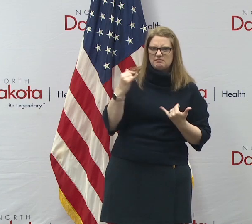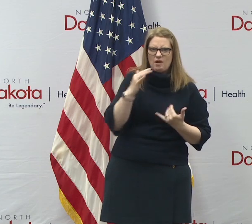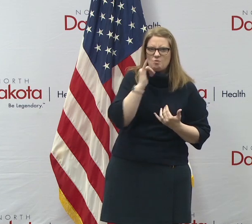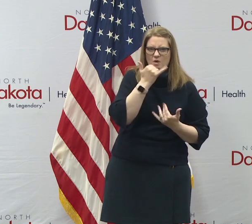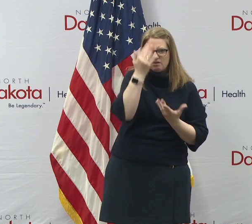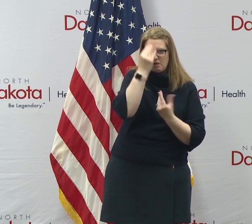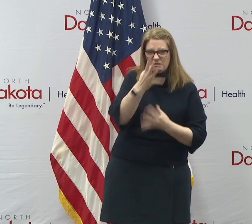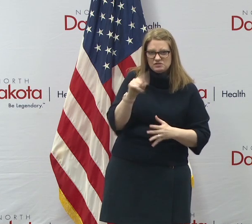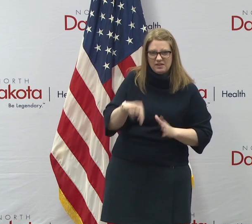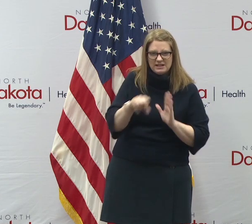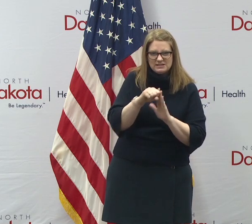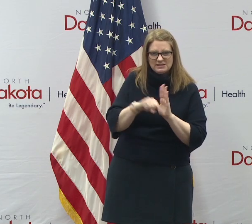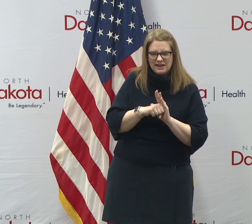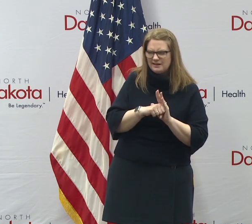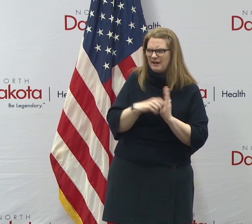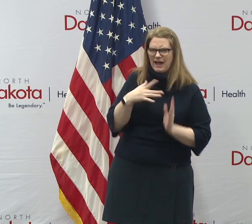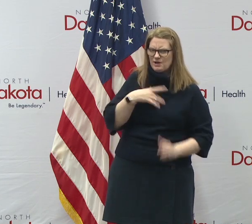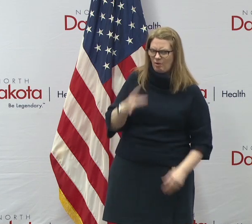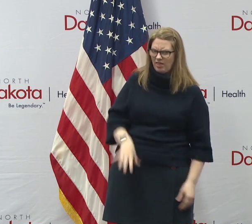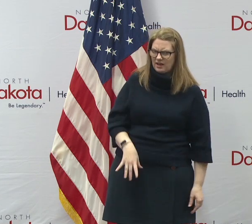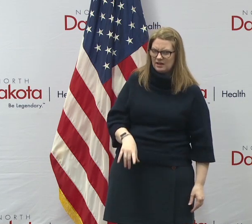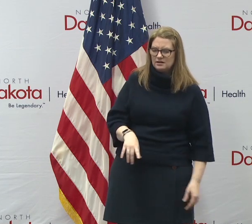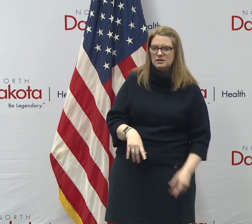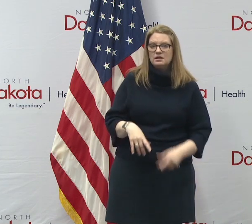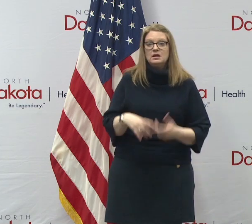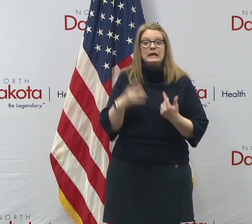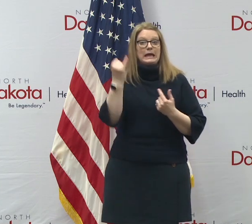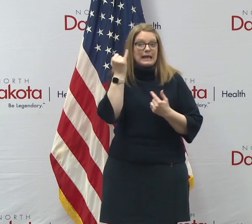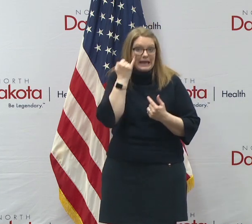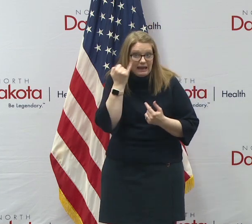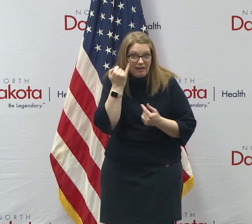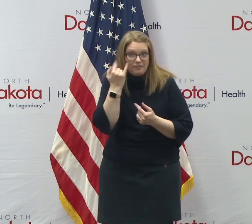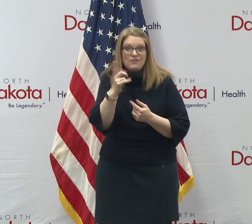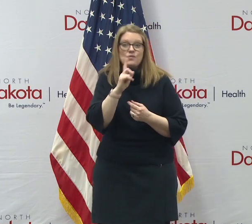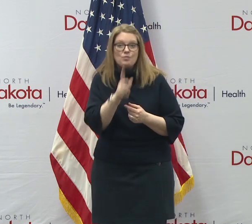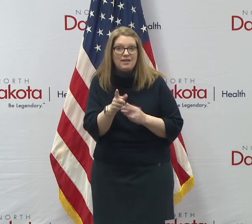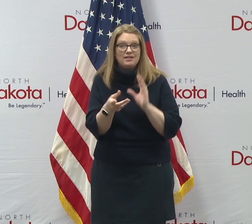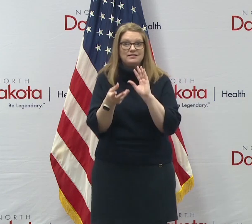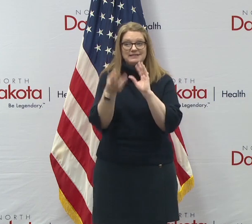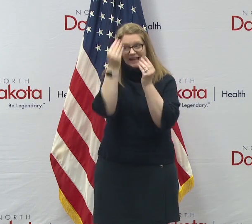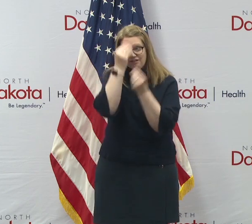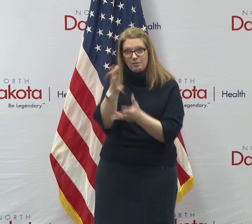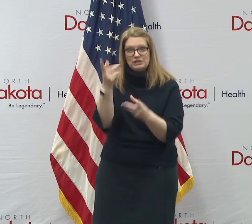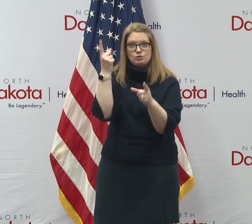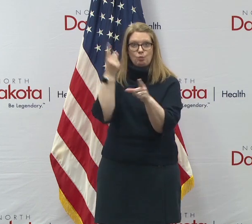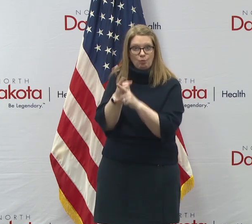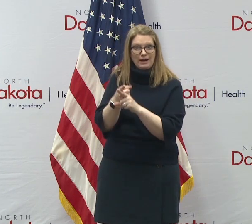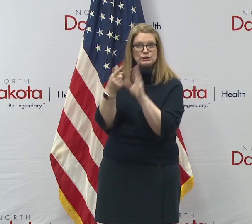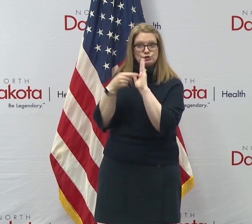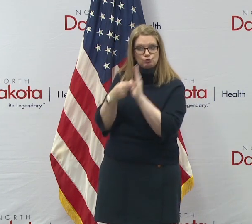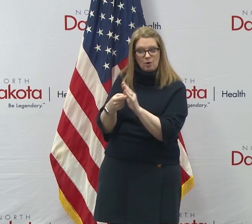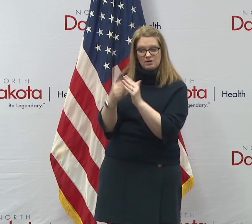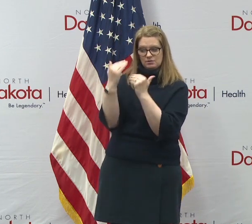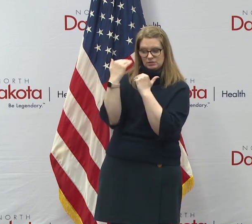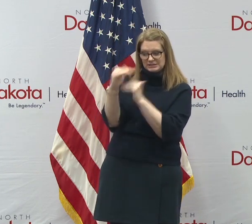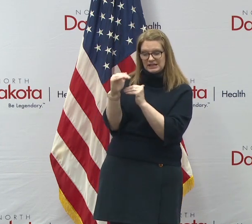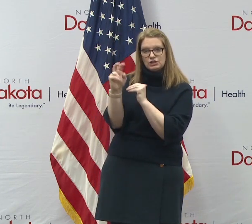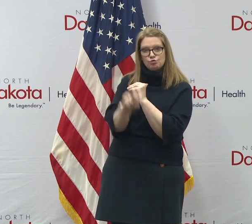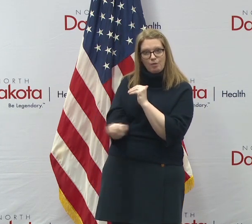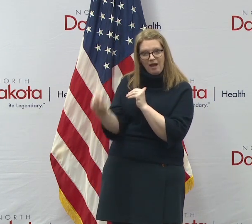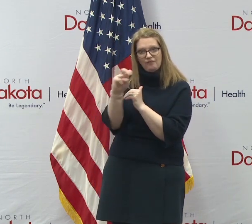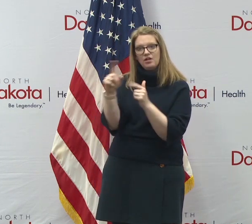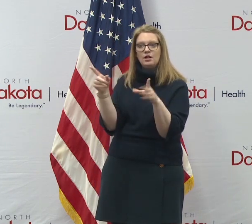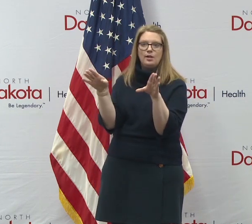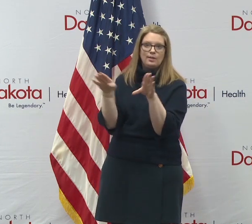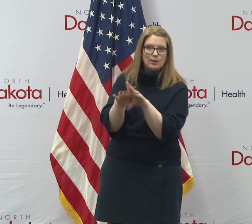be really interested to seeing what the, what the model says, uh, if they actually had our actual data in there reflecting the restrictive travel we've put in